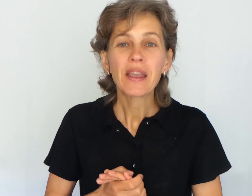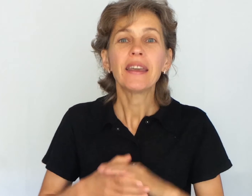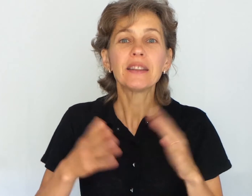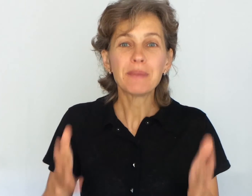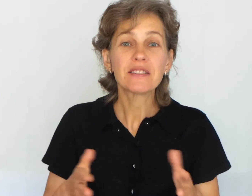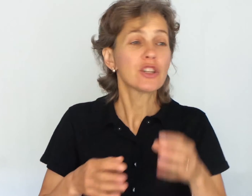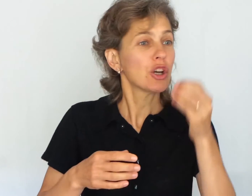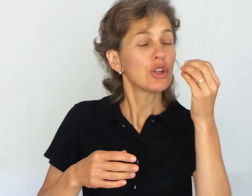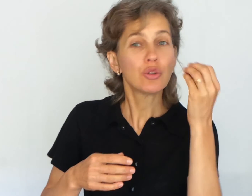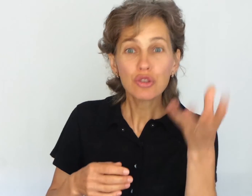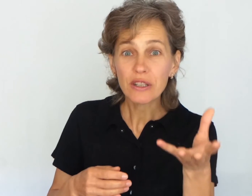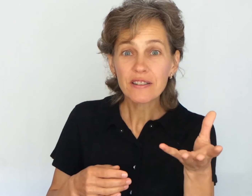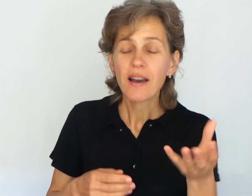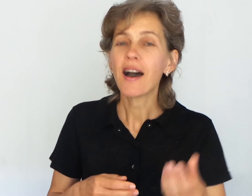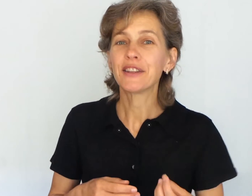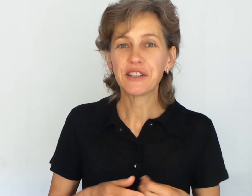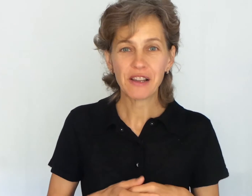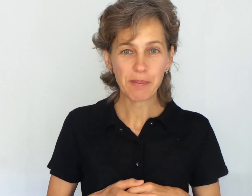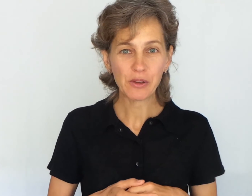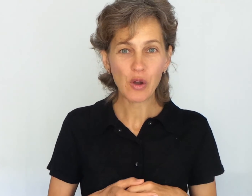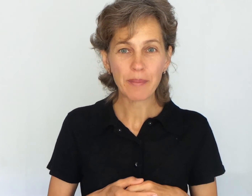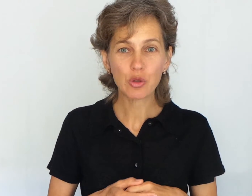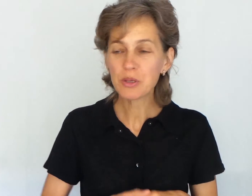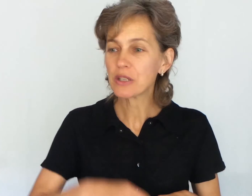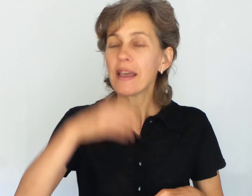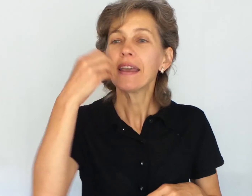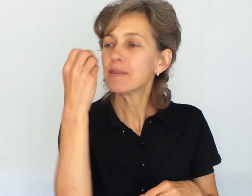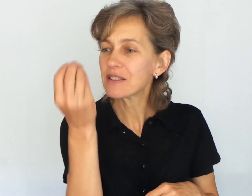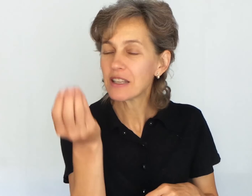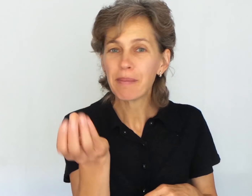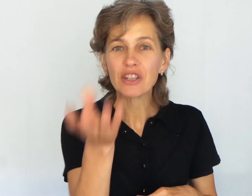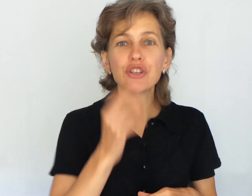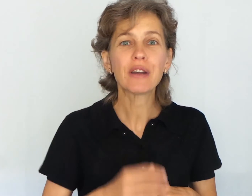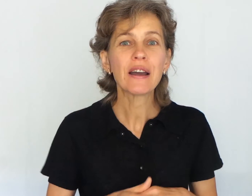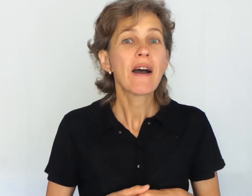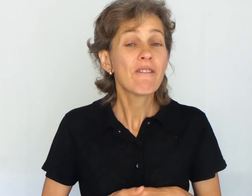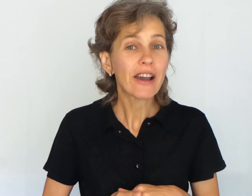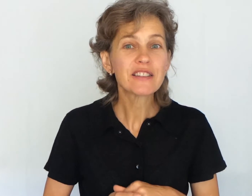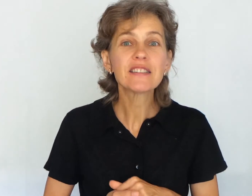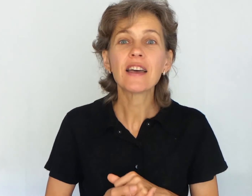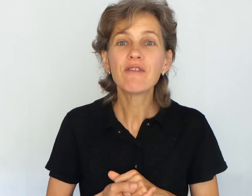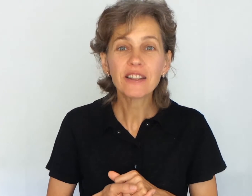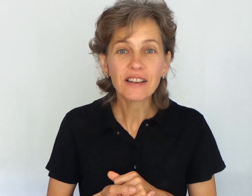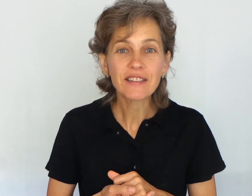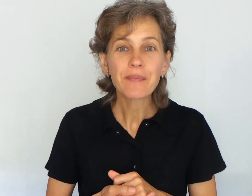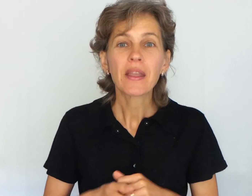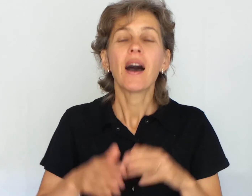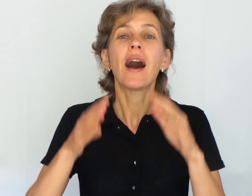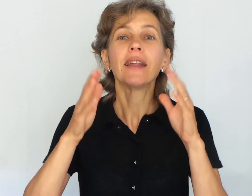it means that nutrients are not available for absorption. It means that bacteria, viruses, and fungus are